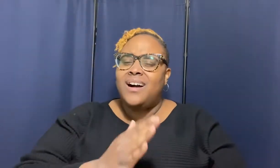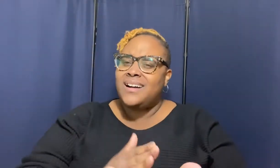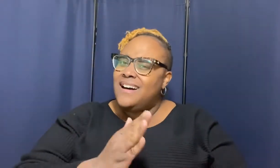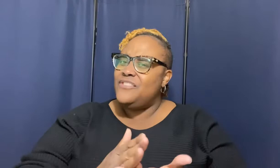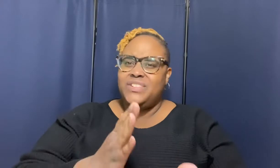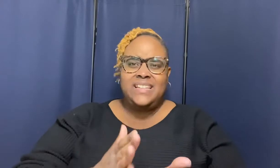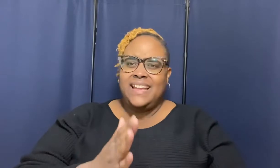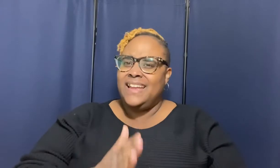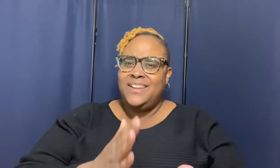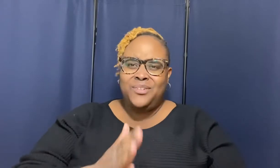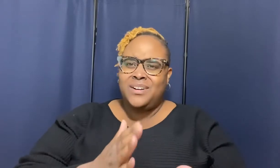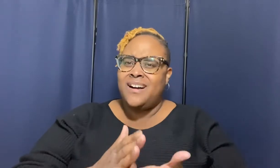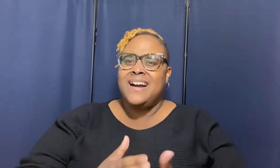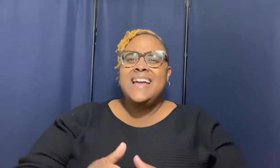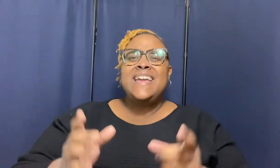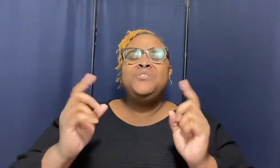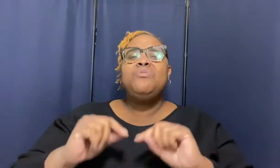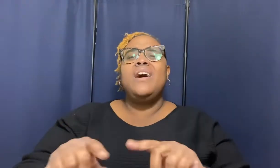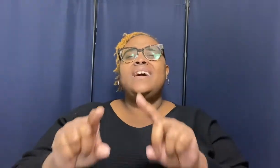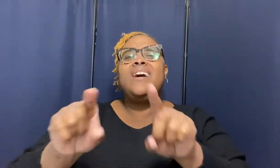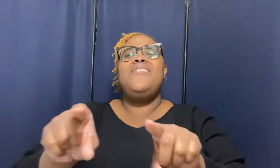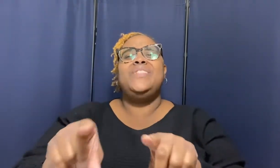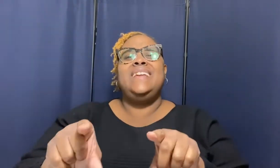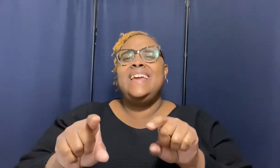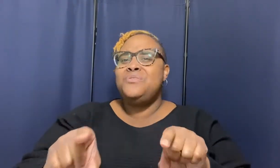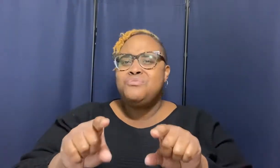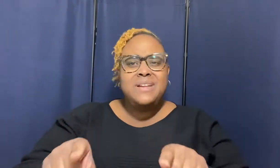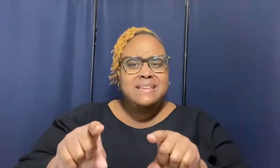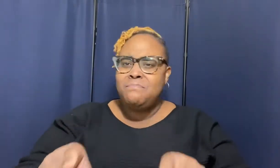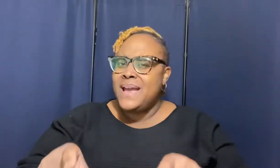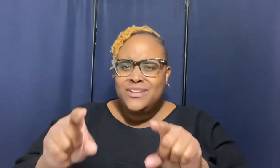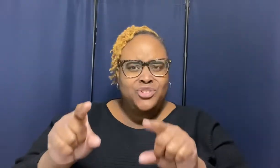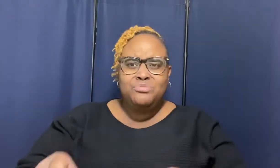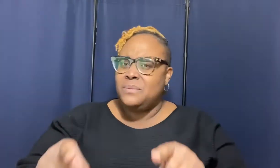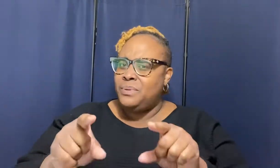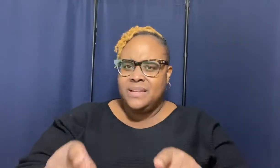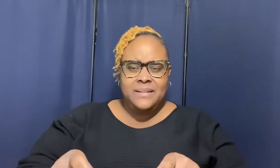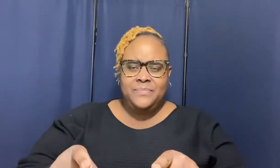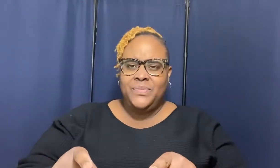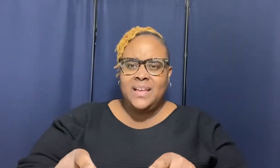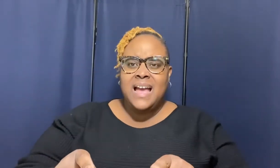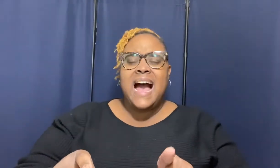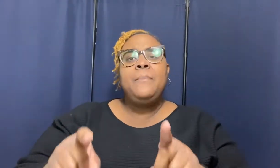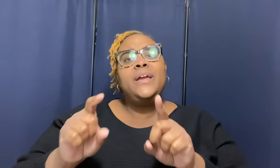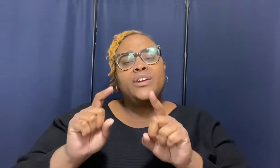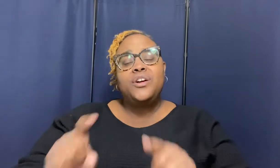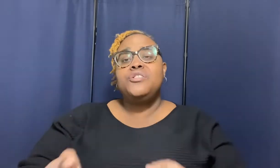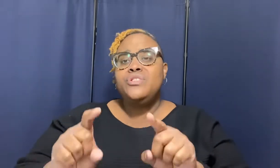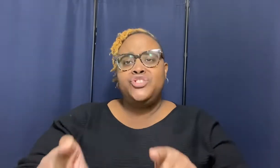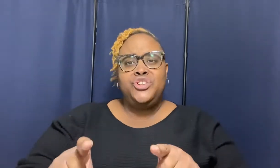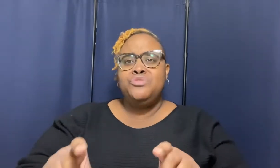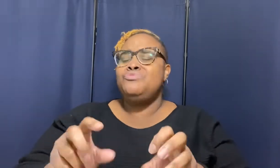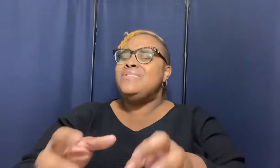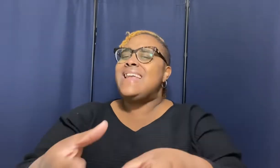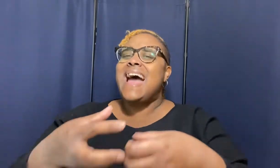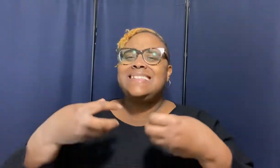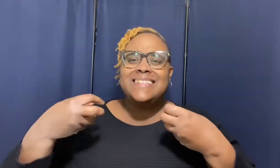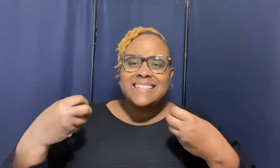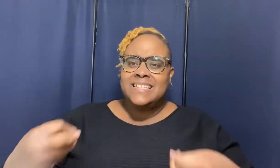confident in your god and you are confident in who he made you to be i'm encouraging you not to sit